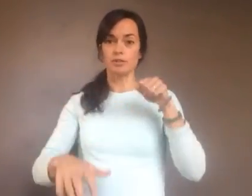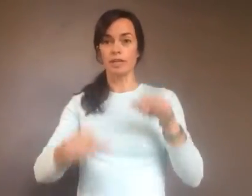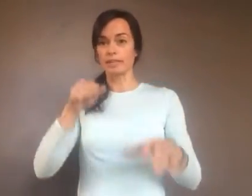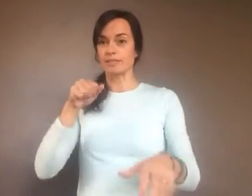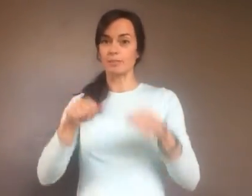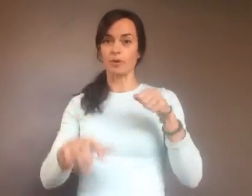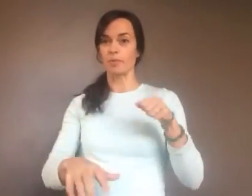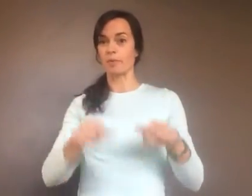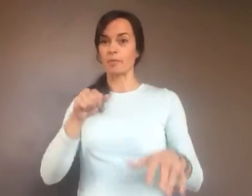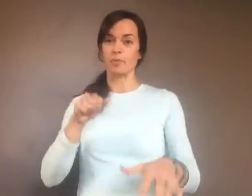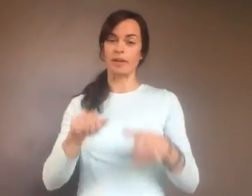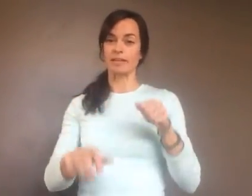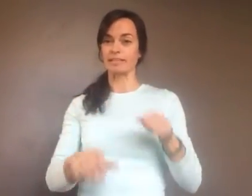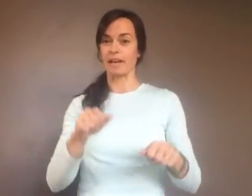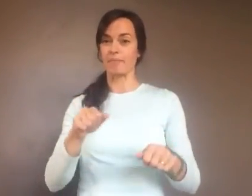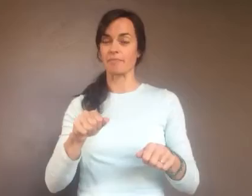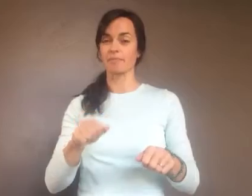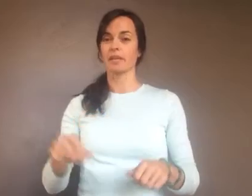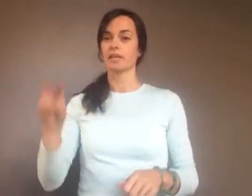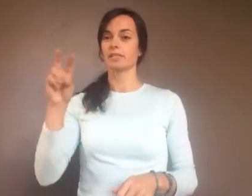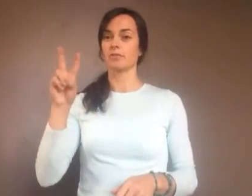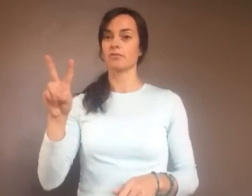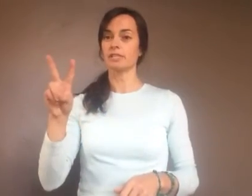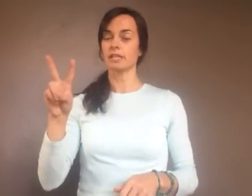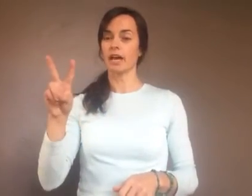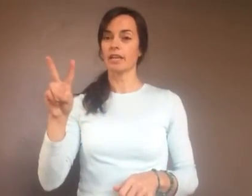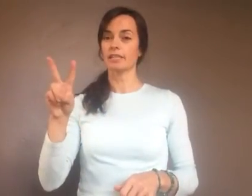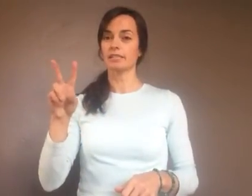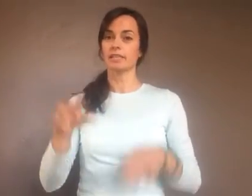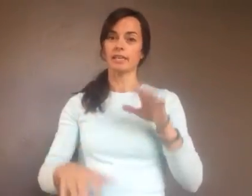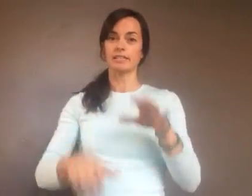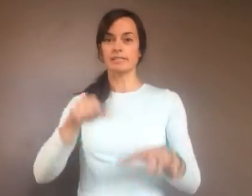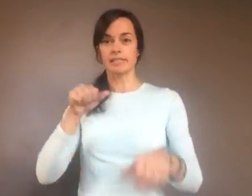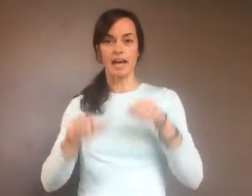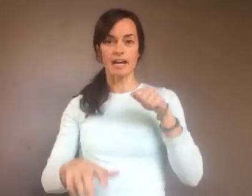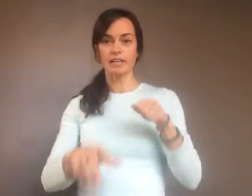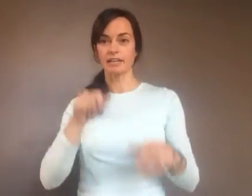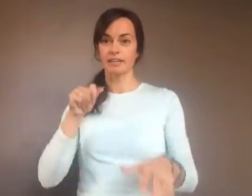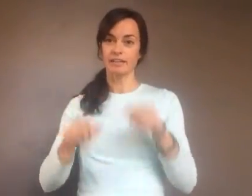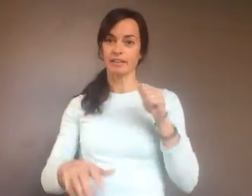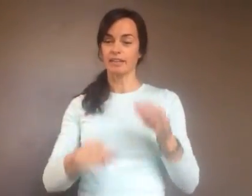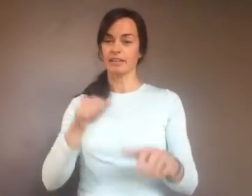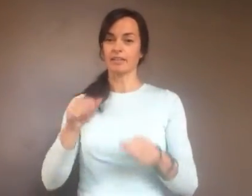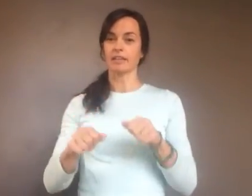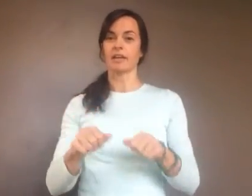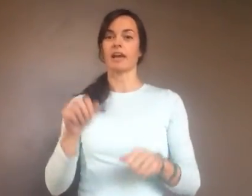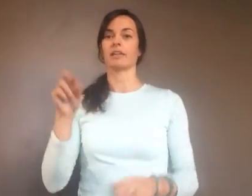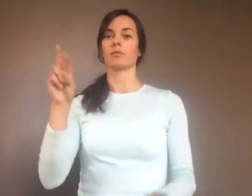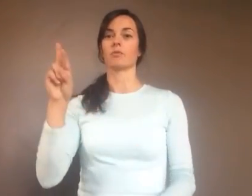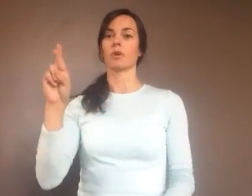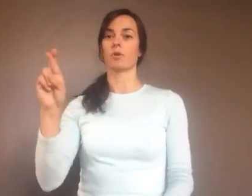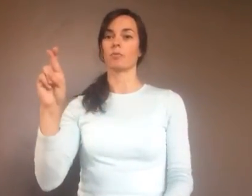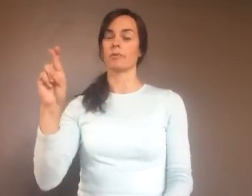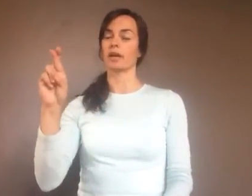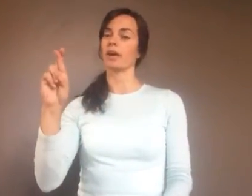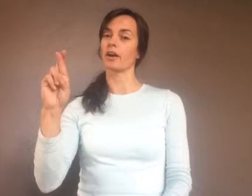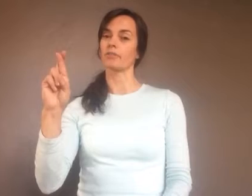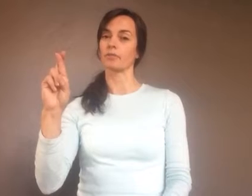do this, to pull them up one at a time. So Visigoths sack, and then Rome. We'll make our R for